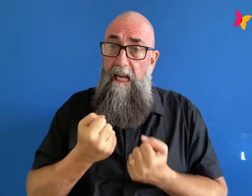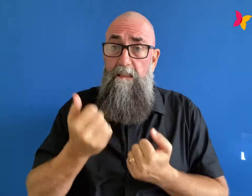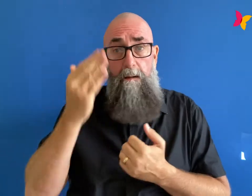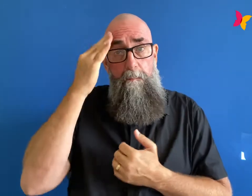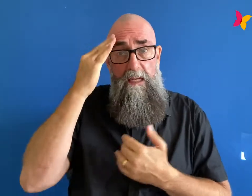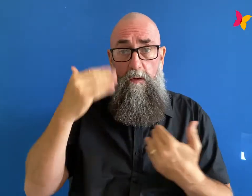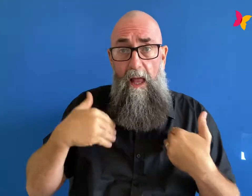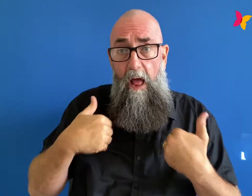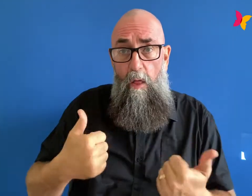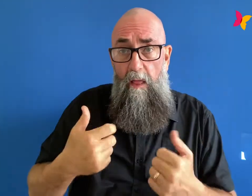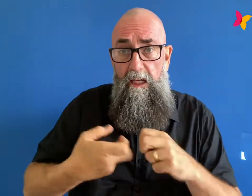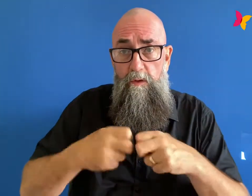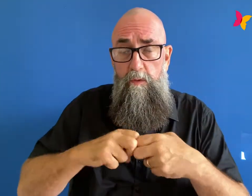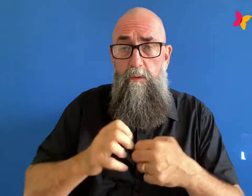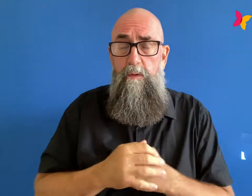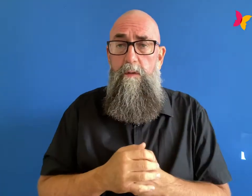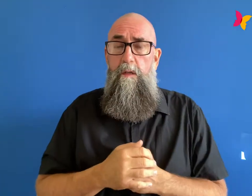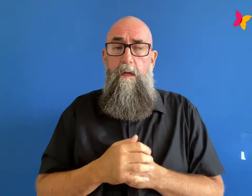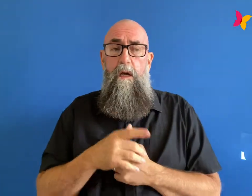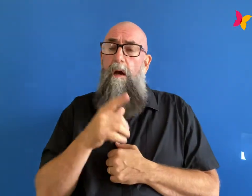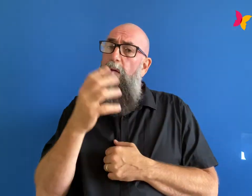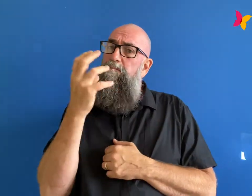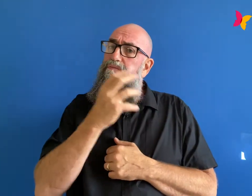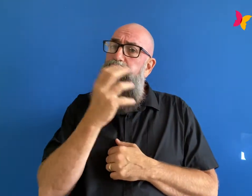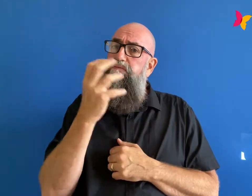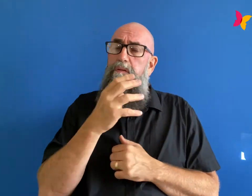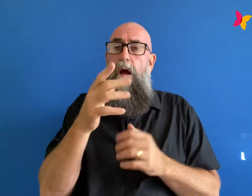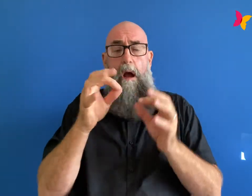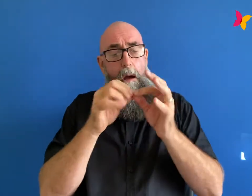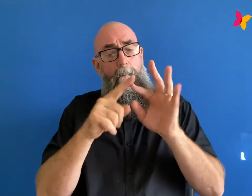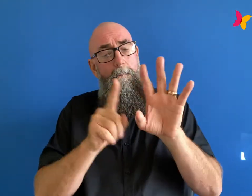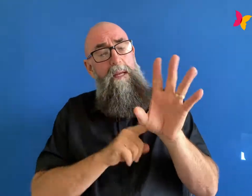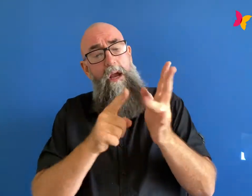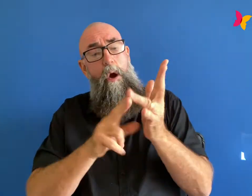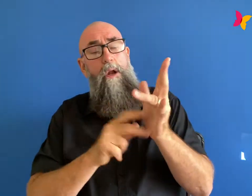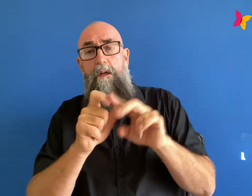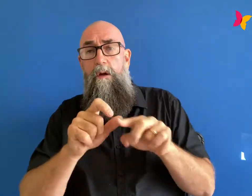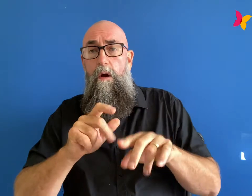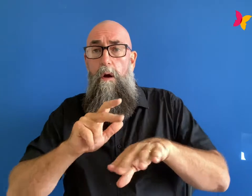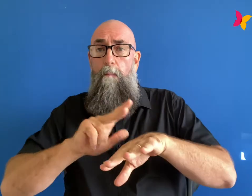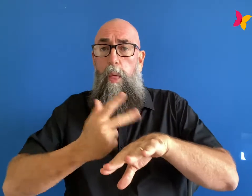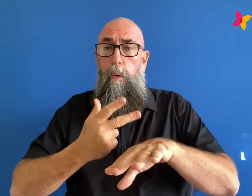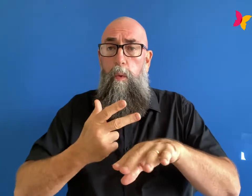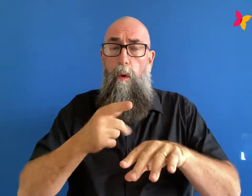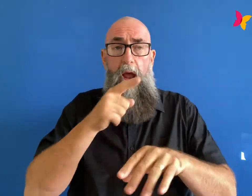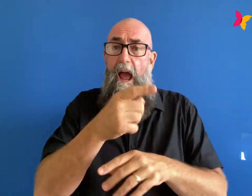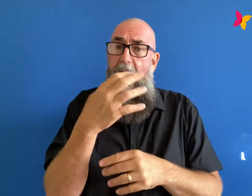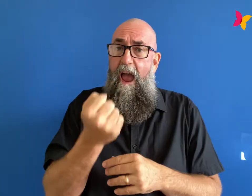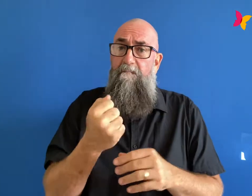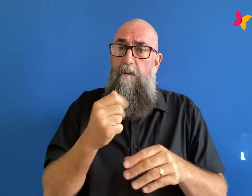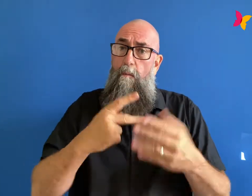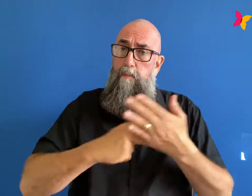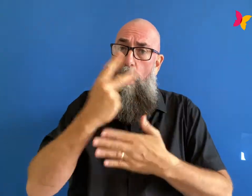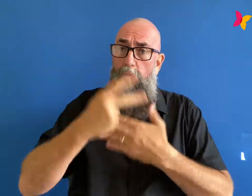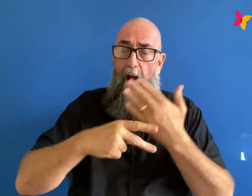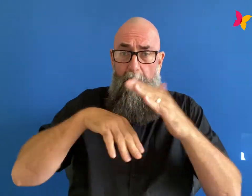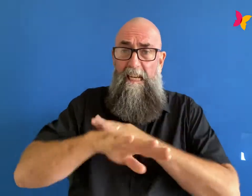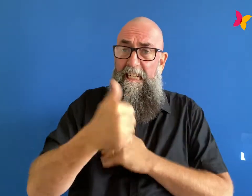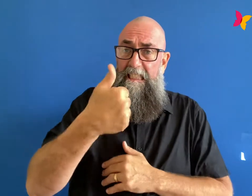program which is in about 60 of schools now because we know there's a lot of gains to be made in young people one of the